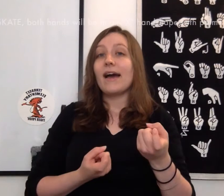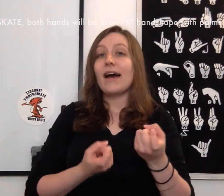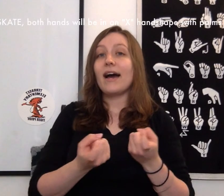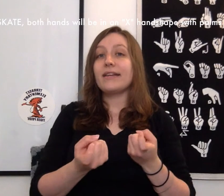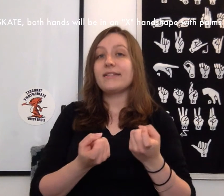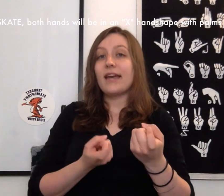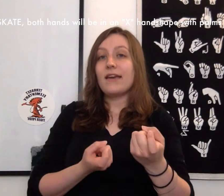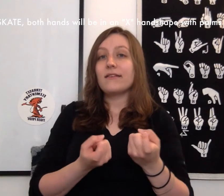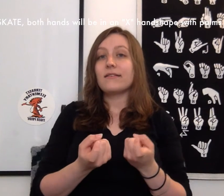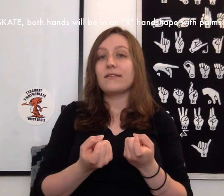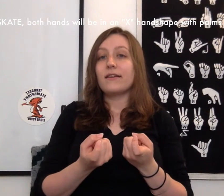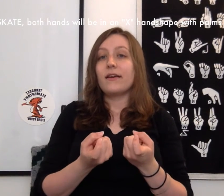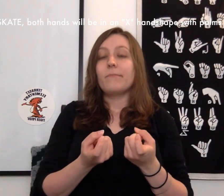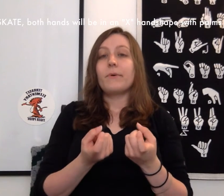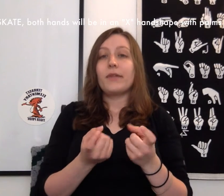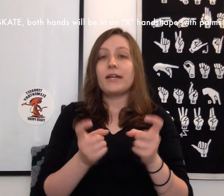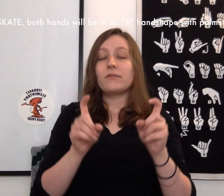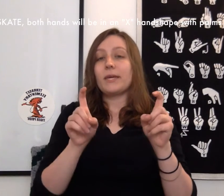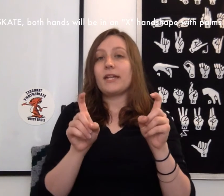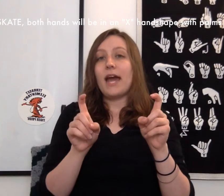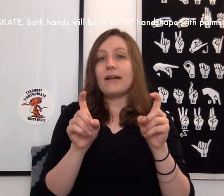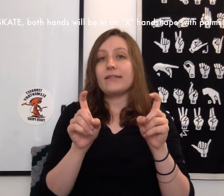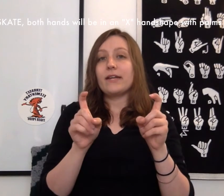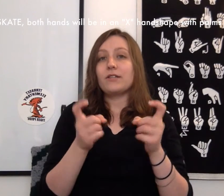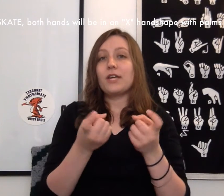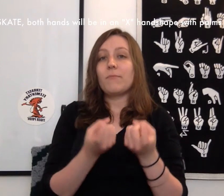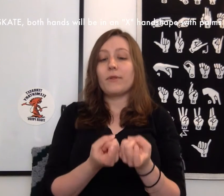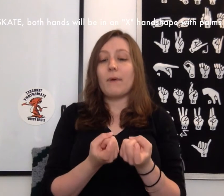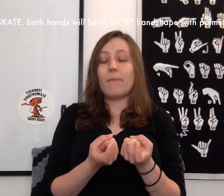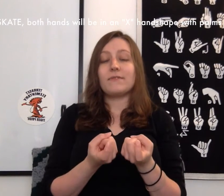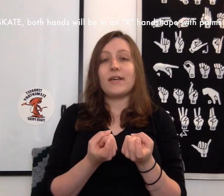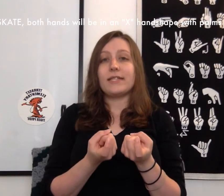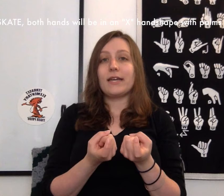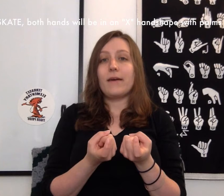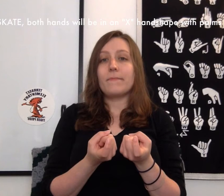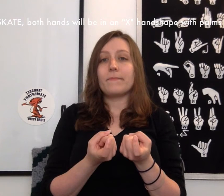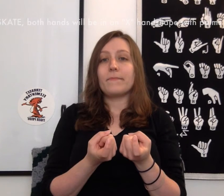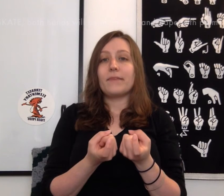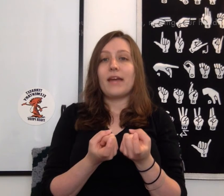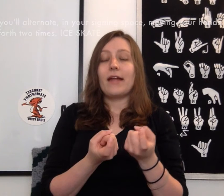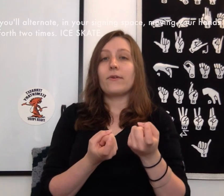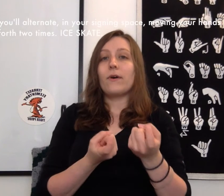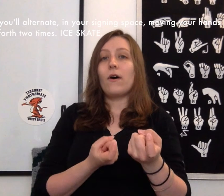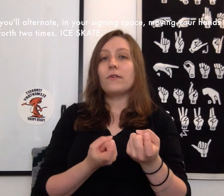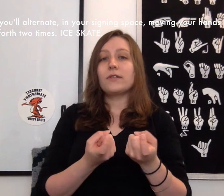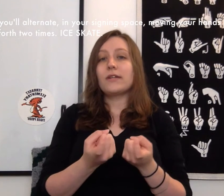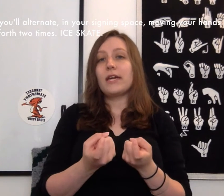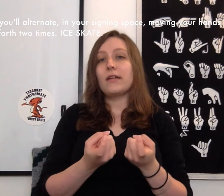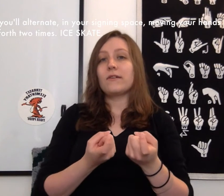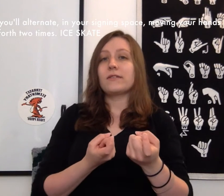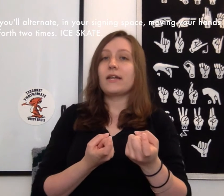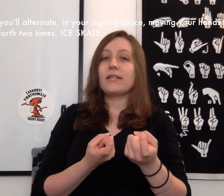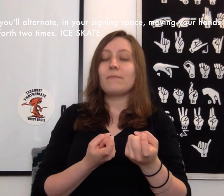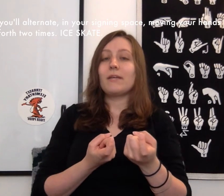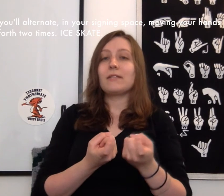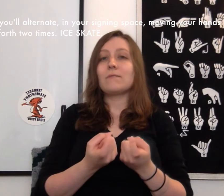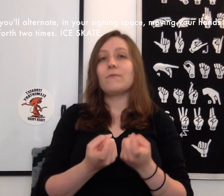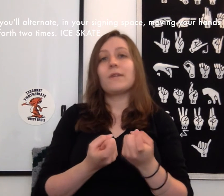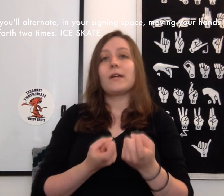Ice skate. Both hands will be in an X handshape with palms facing up. And you'll alternate in your signing space, moving your